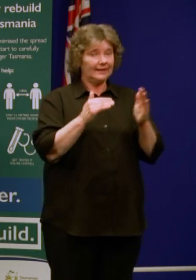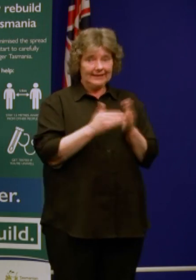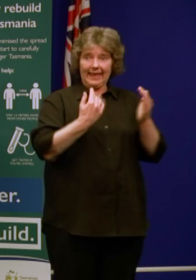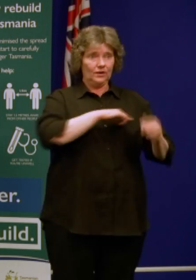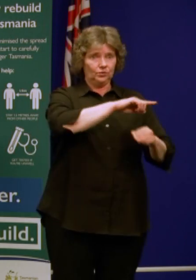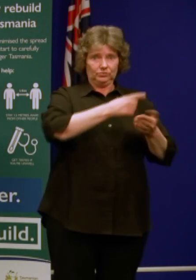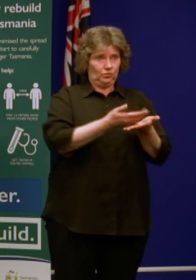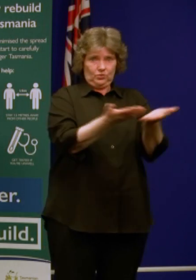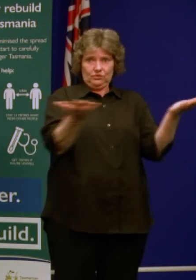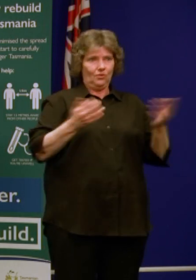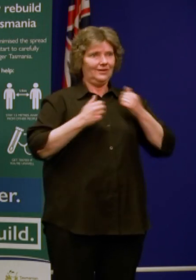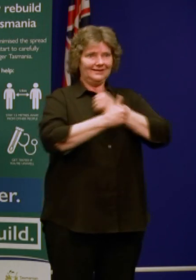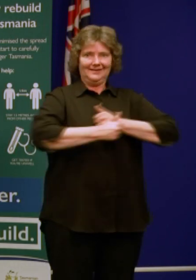enjoy.